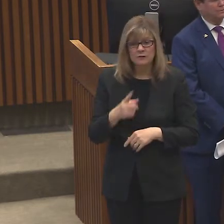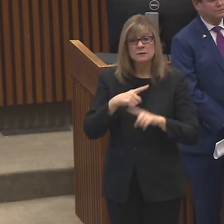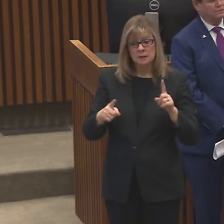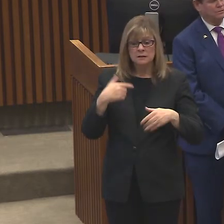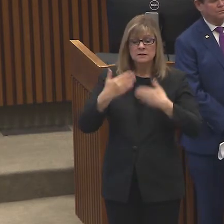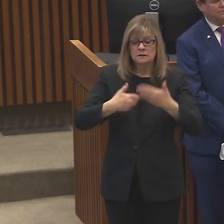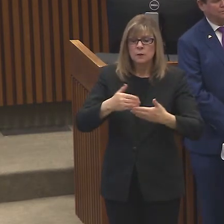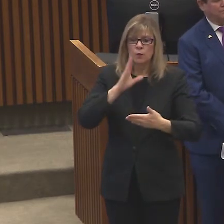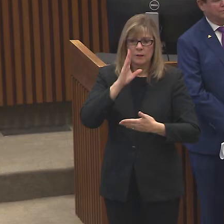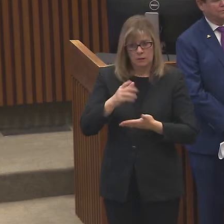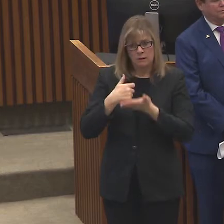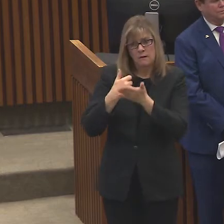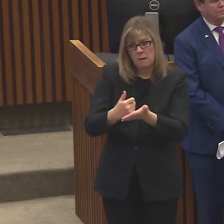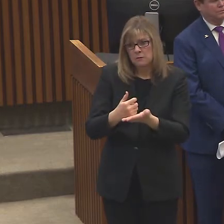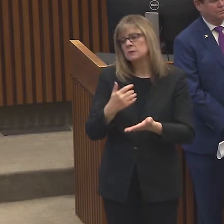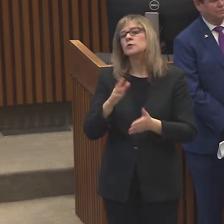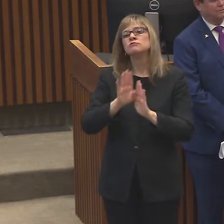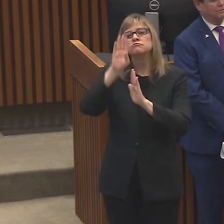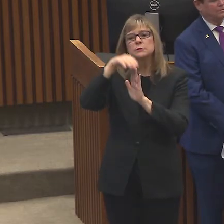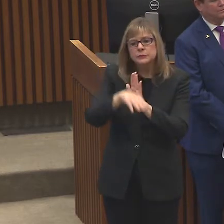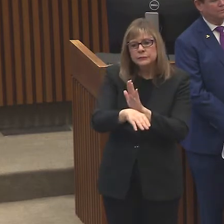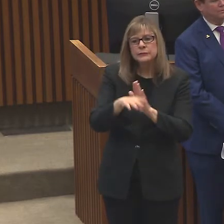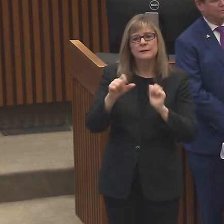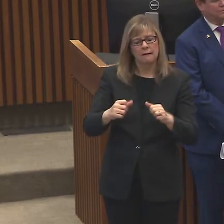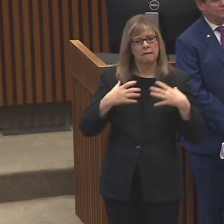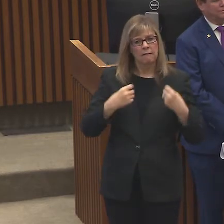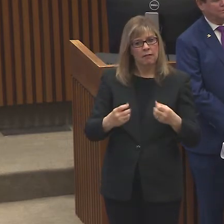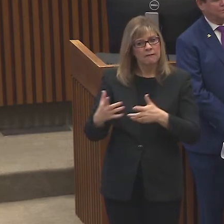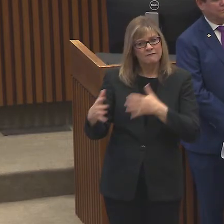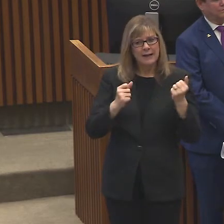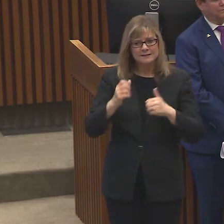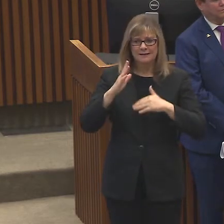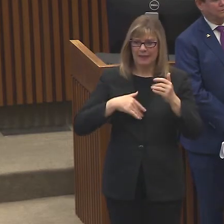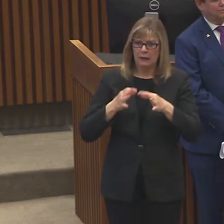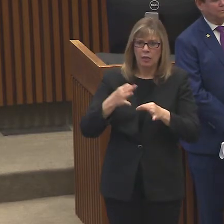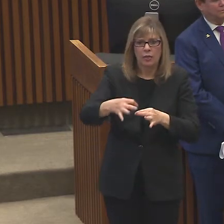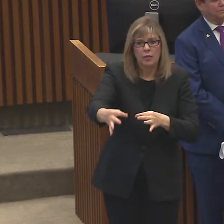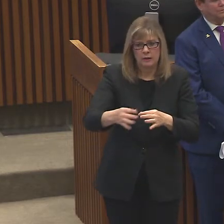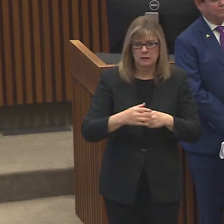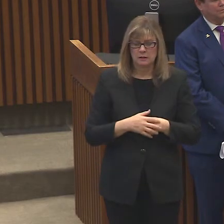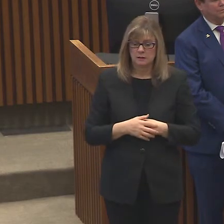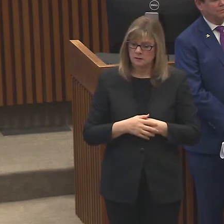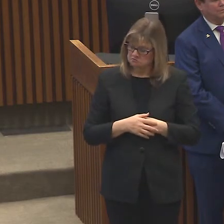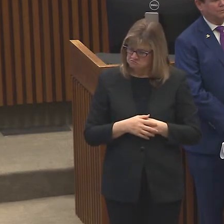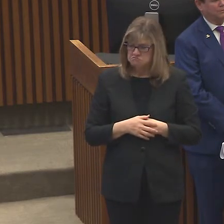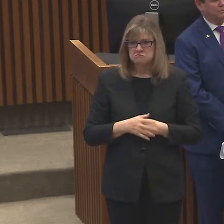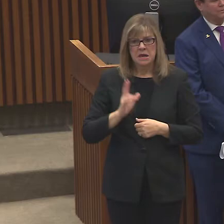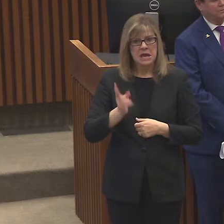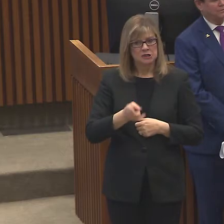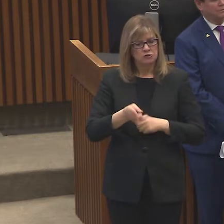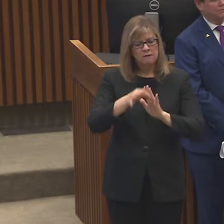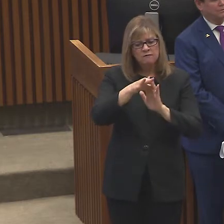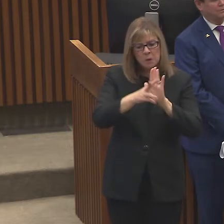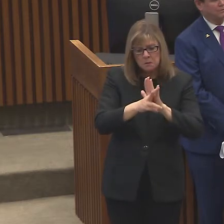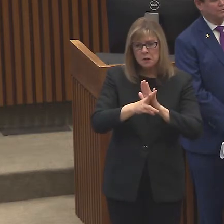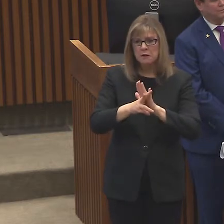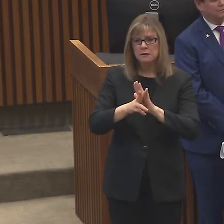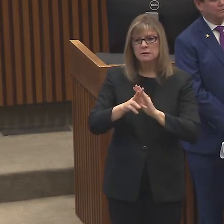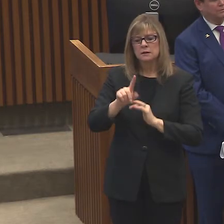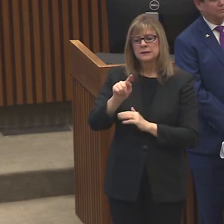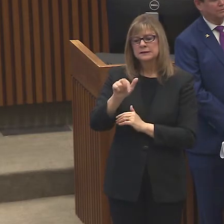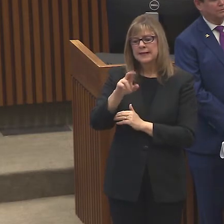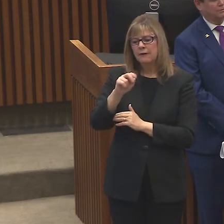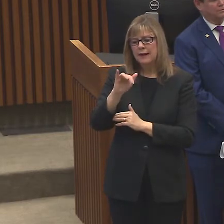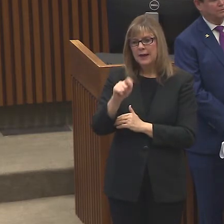rather than later. If we come together historically in Fort Worth and Tarrant County and Texas in this